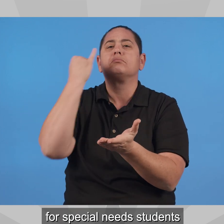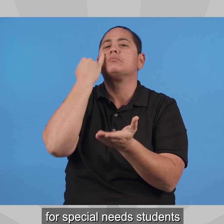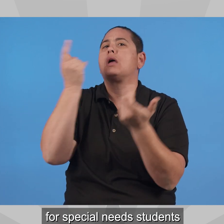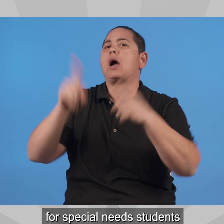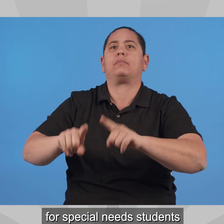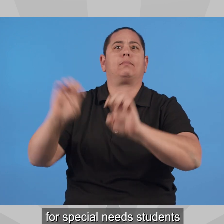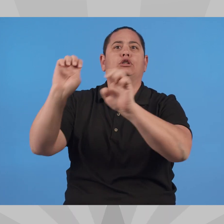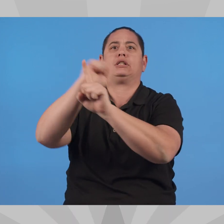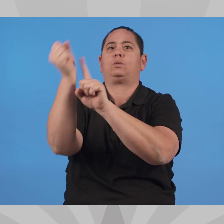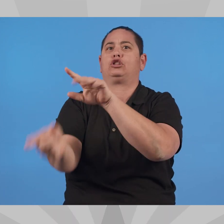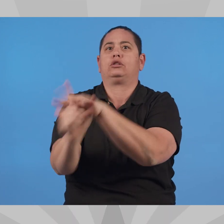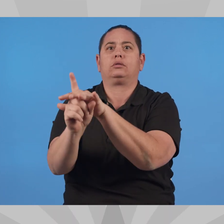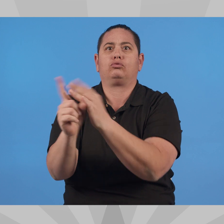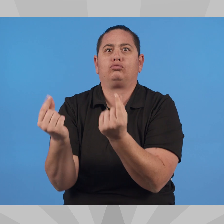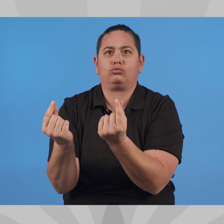situations.